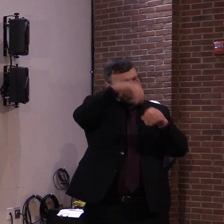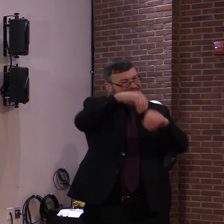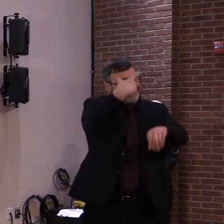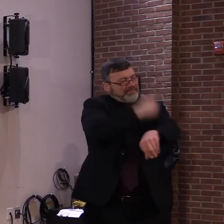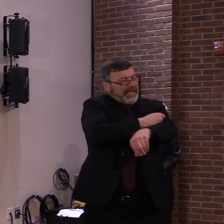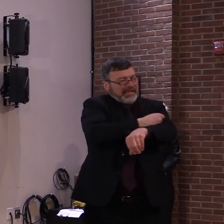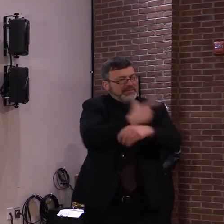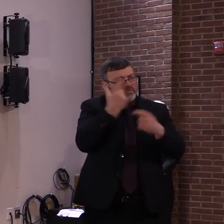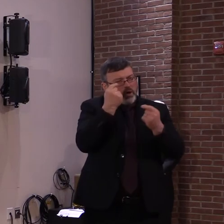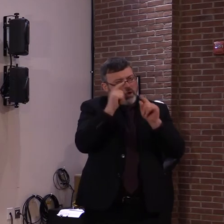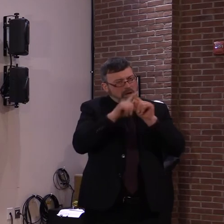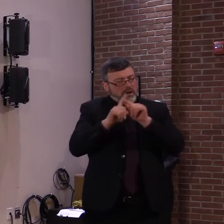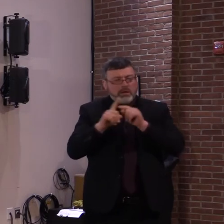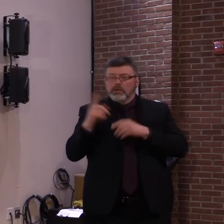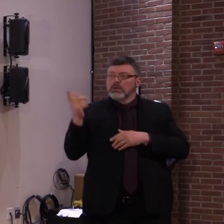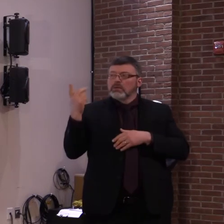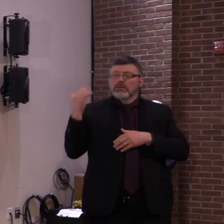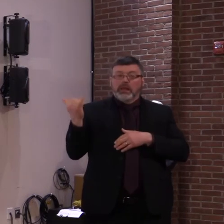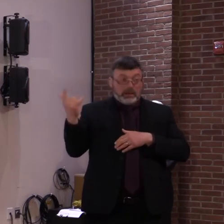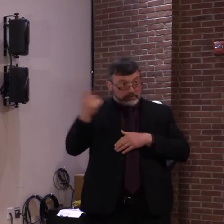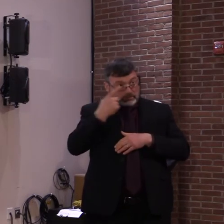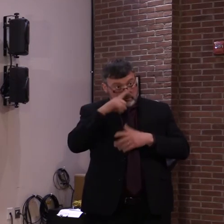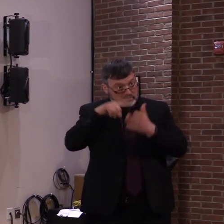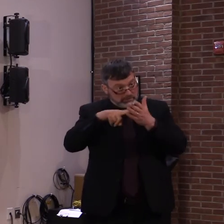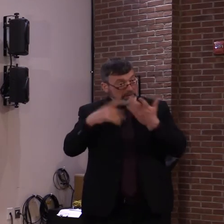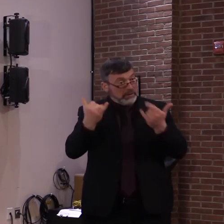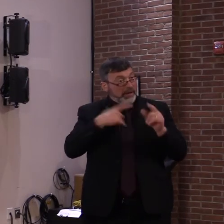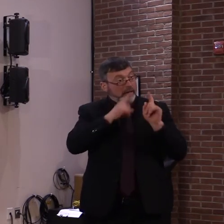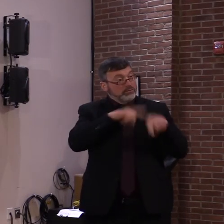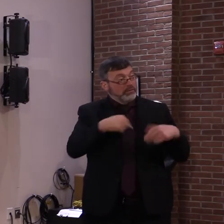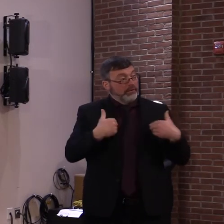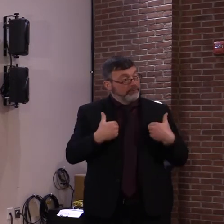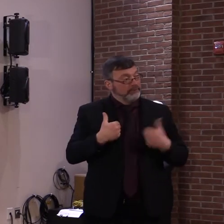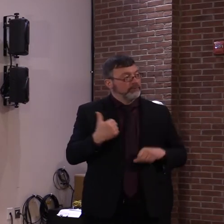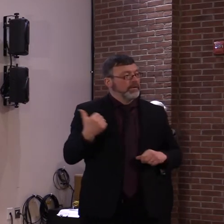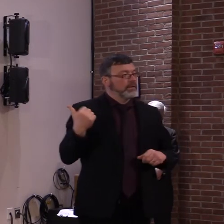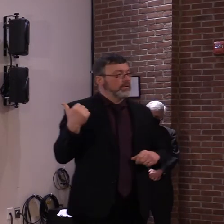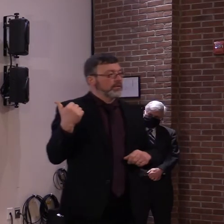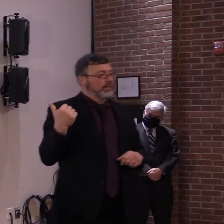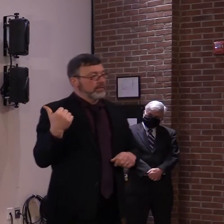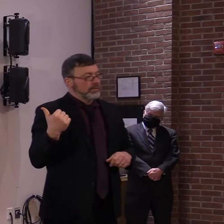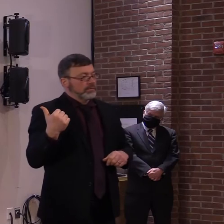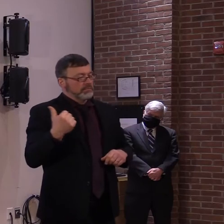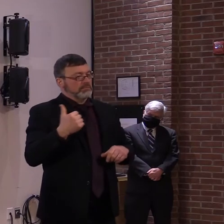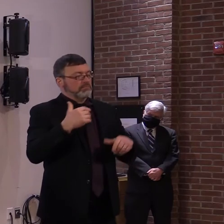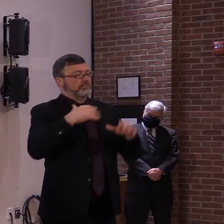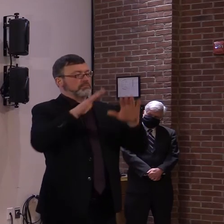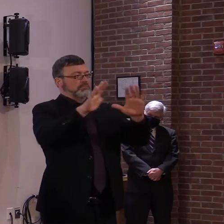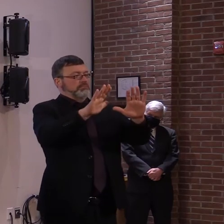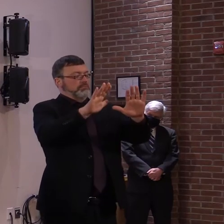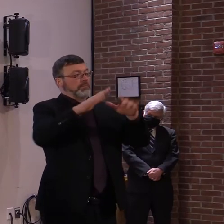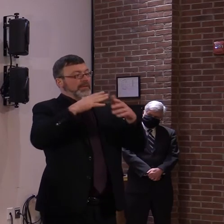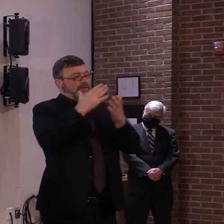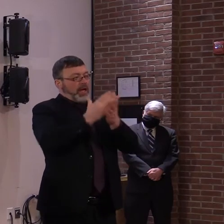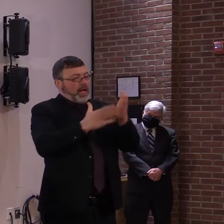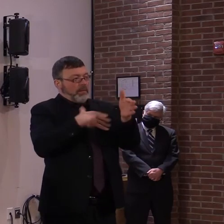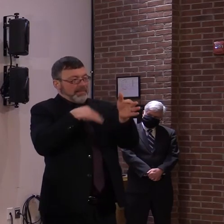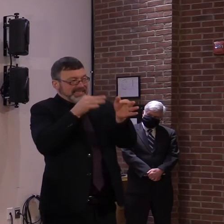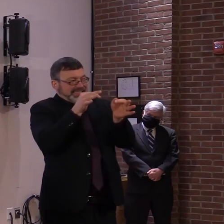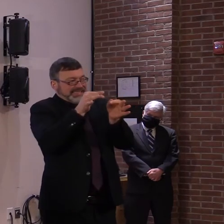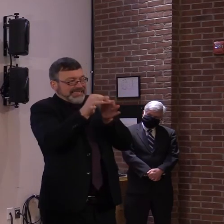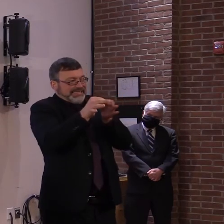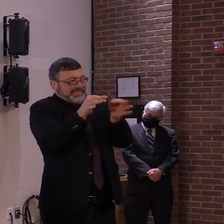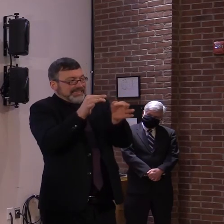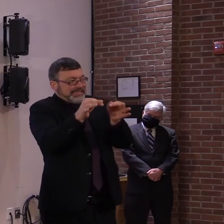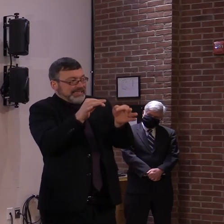Yeah. And I think that the real take-home point is certain platforms require an adjuvant to actually do what you said. I'm